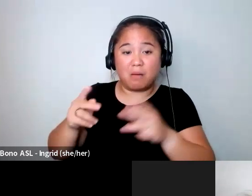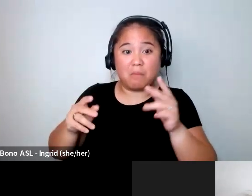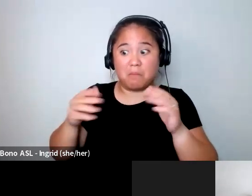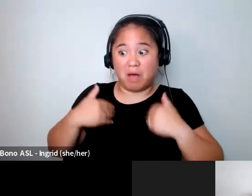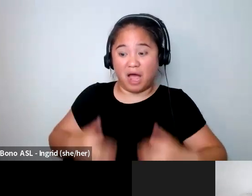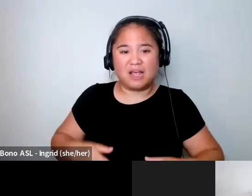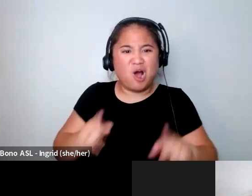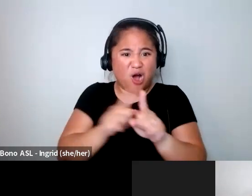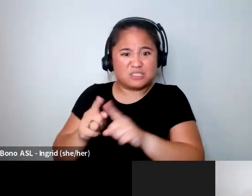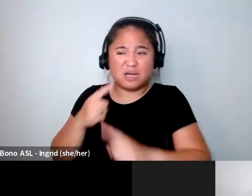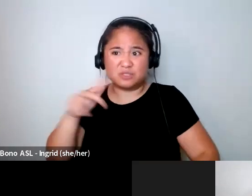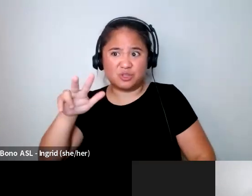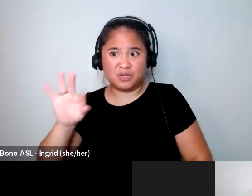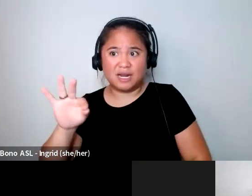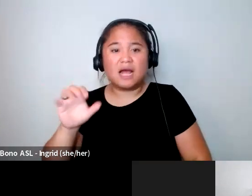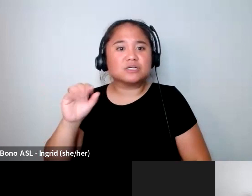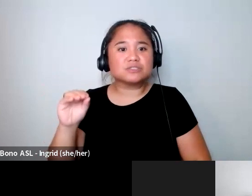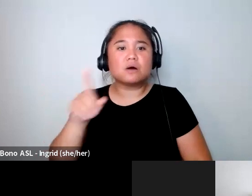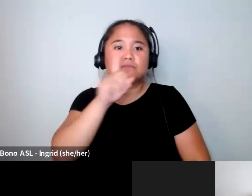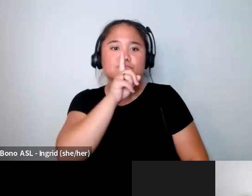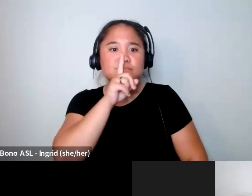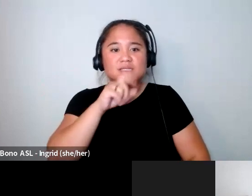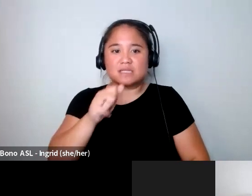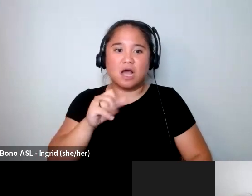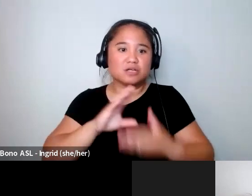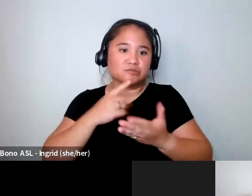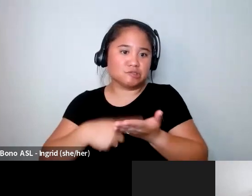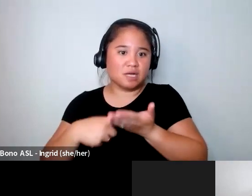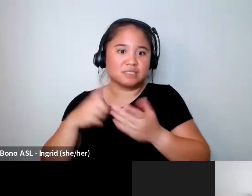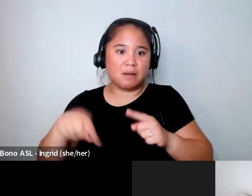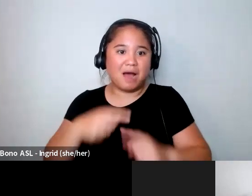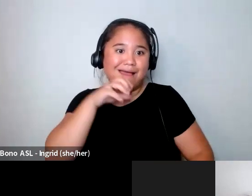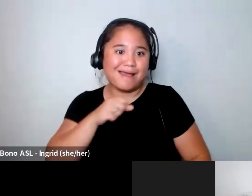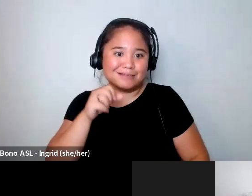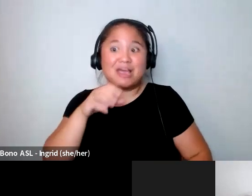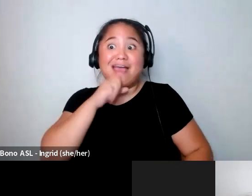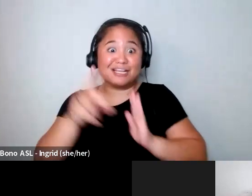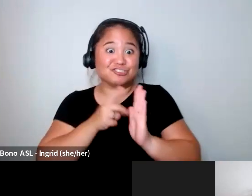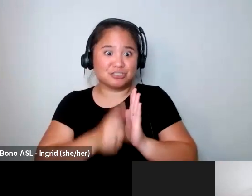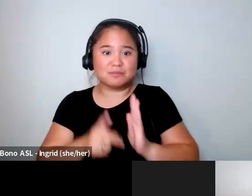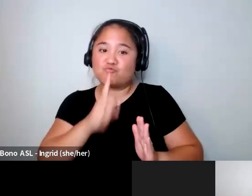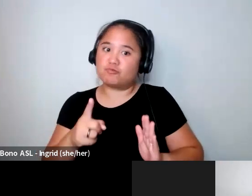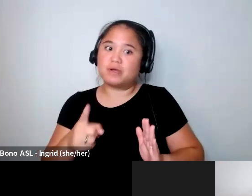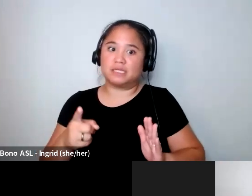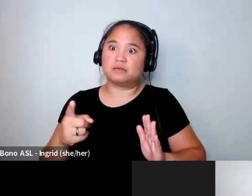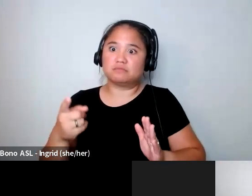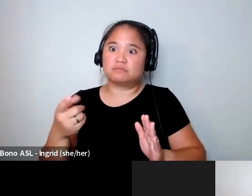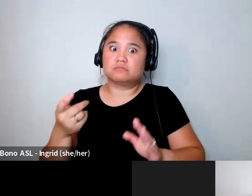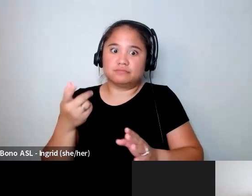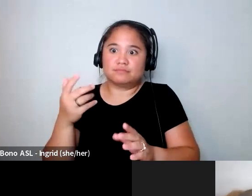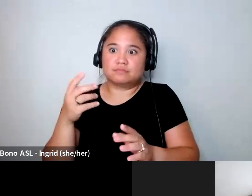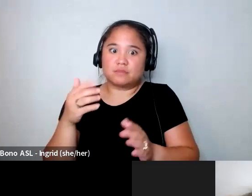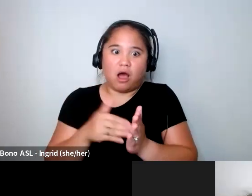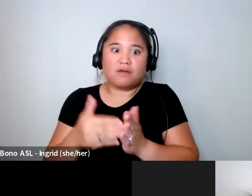39 and so nobody spoke about ageism which also is really predominant within the fashion industry which i found